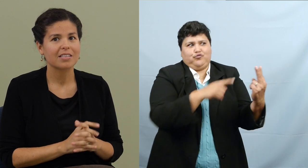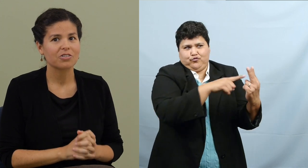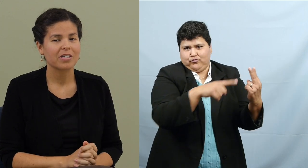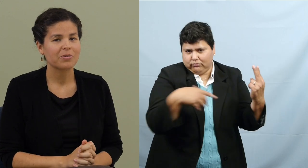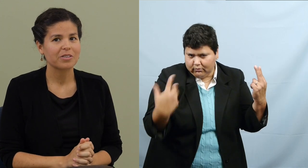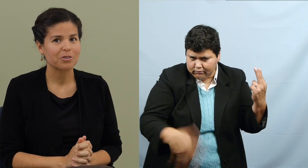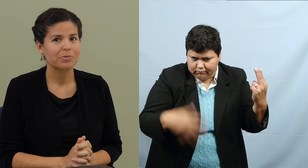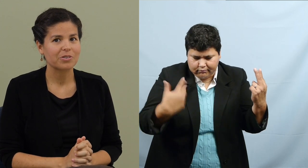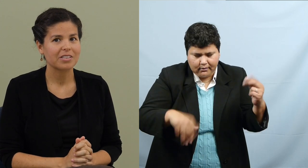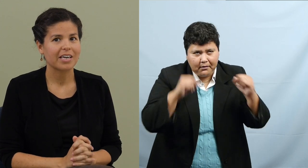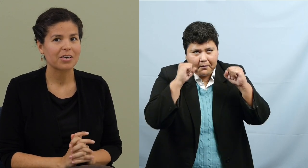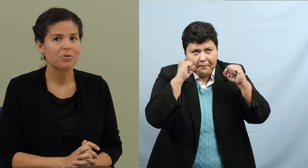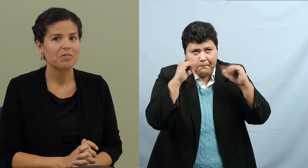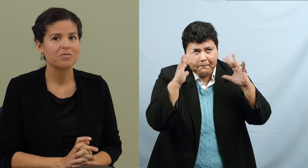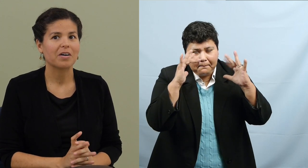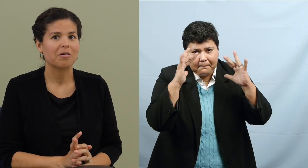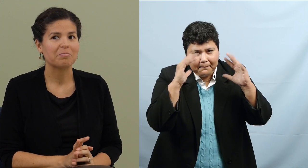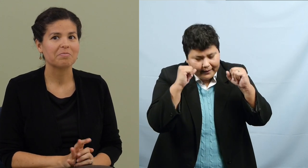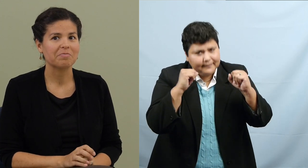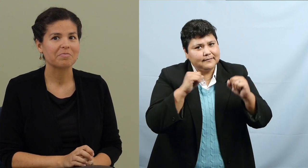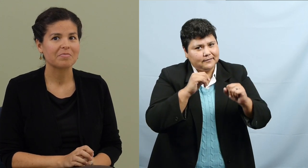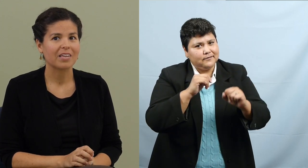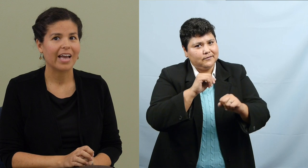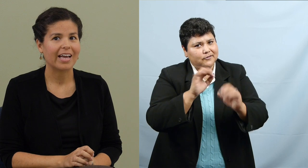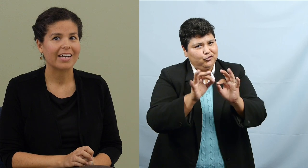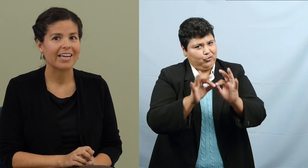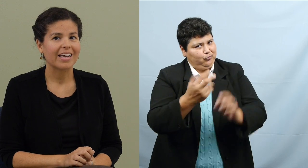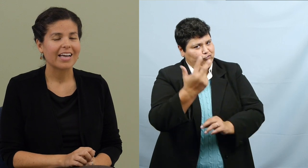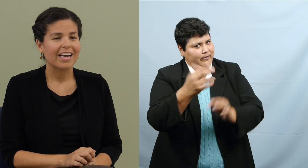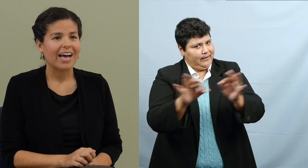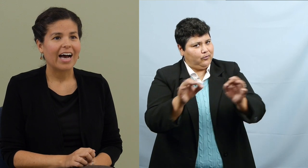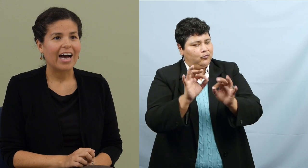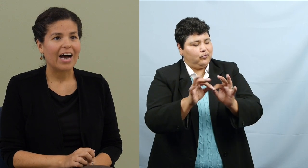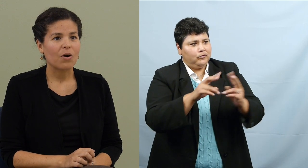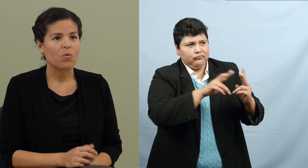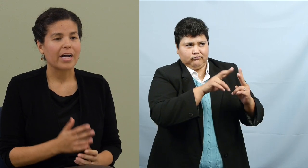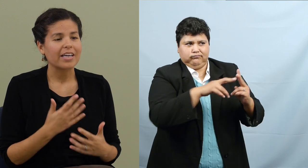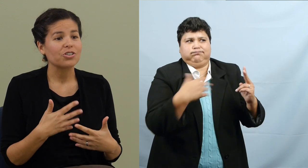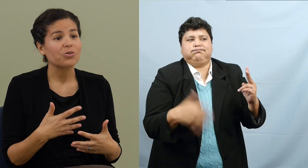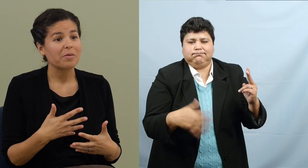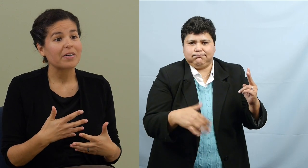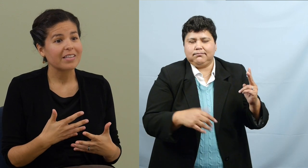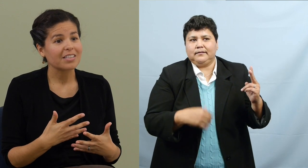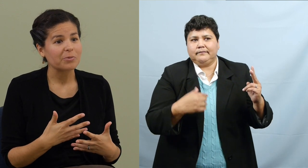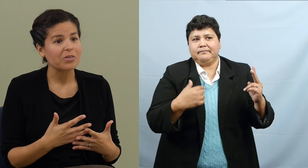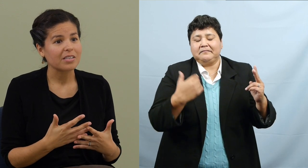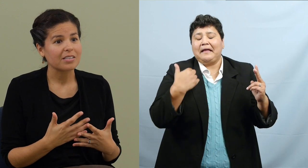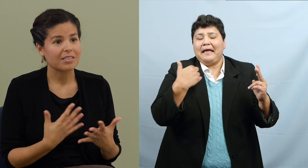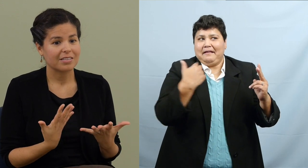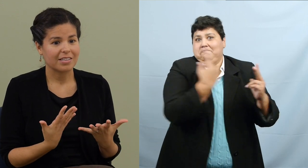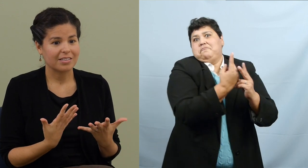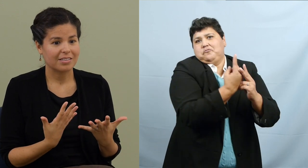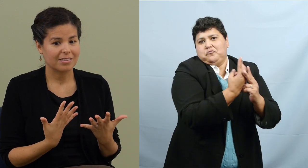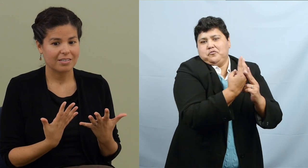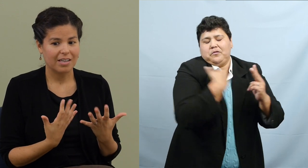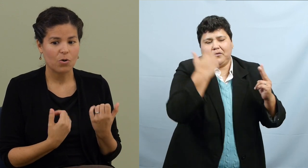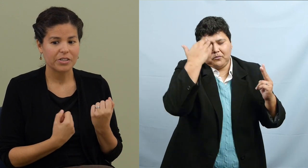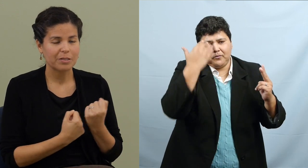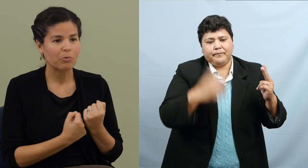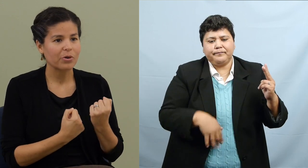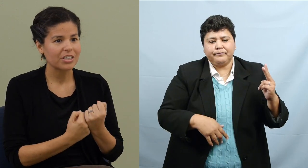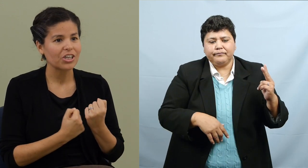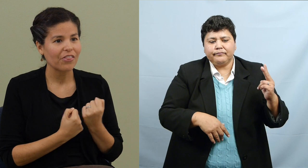least amazing trilingual interpreters that I know of. Um, and what I enjoy about the experience is, is